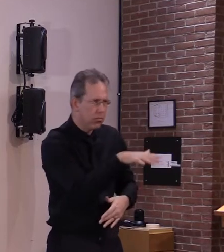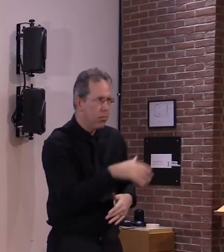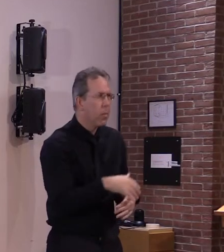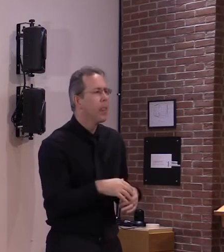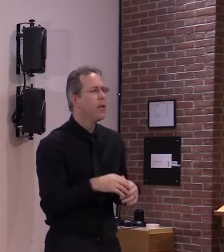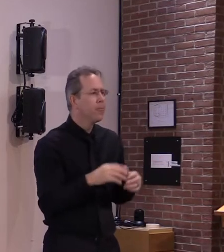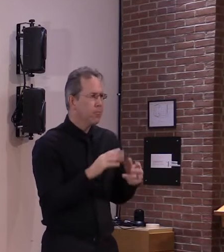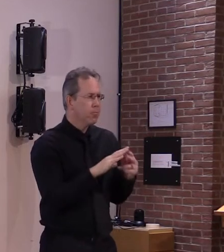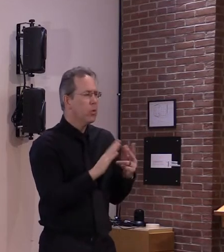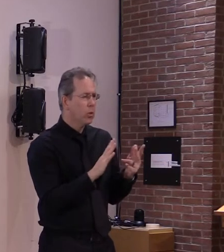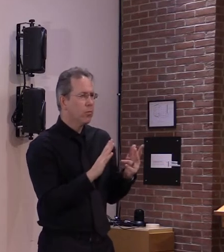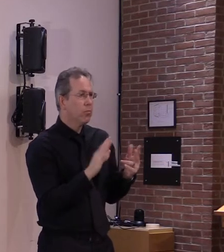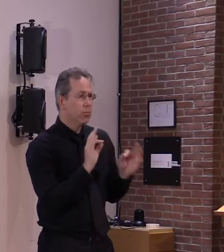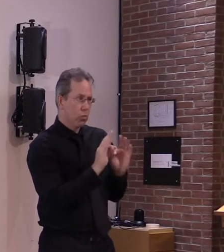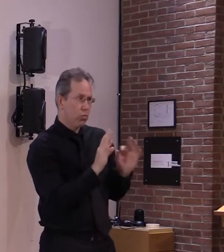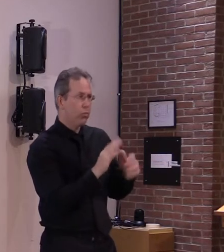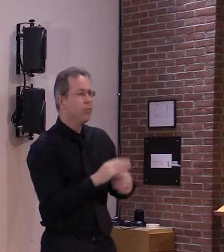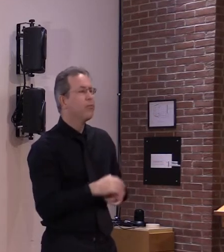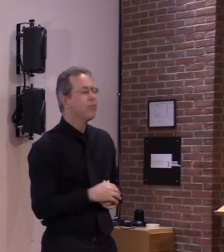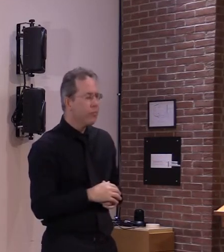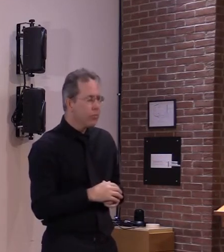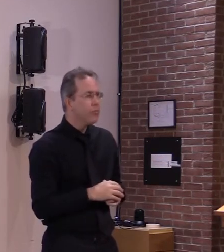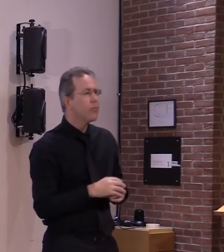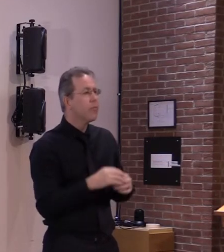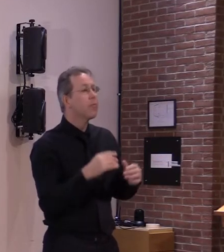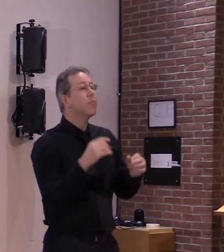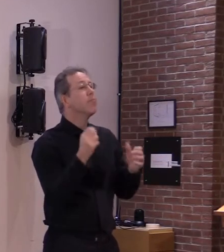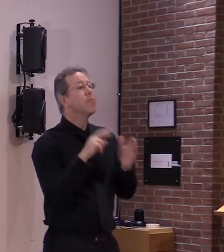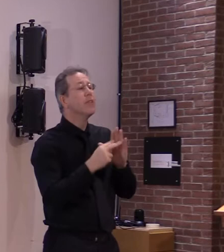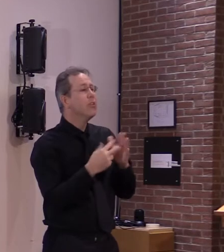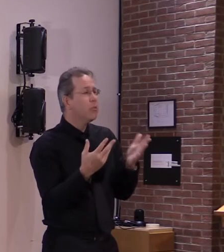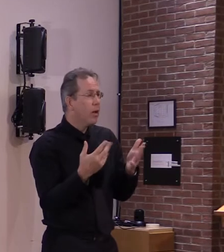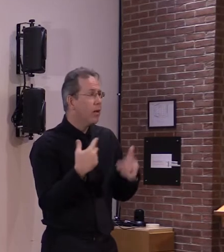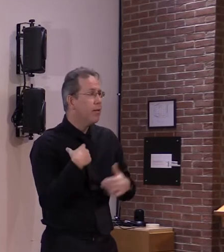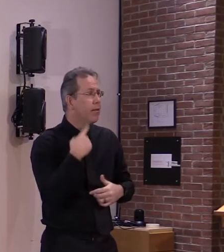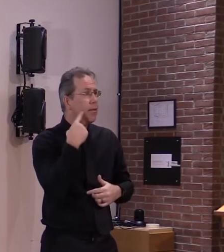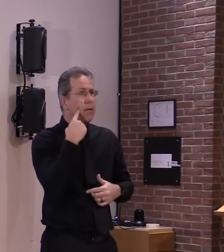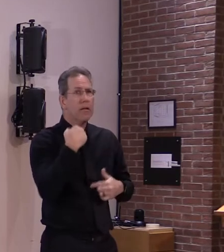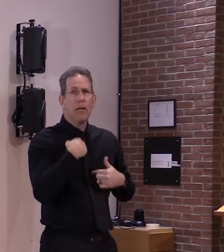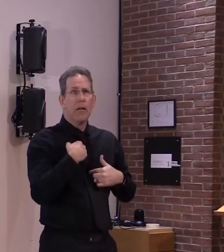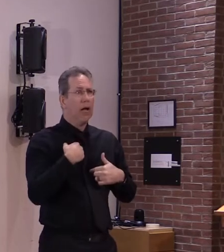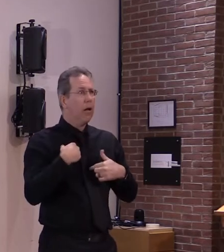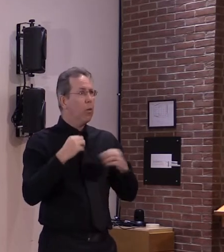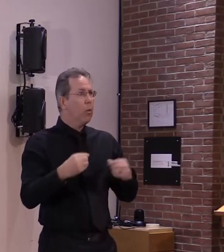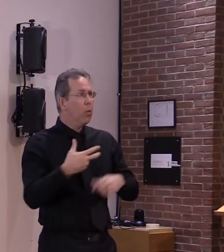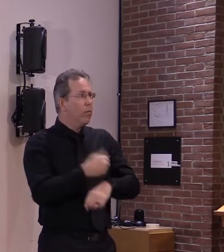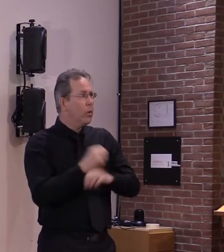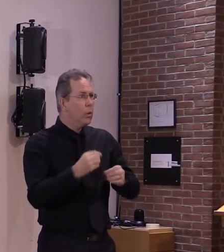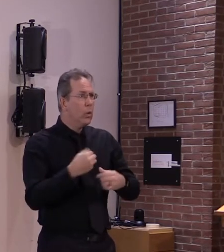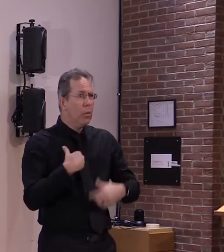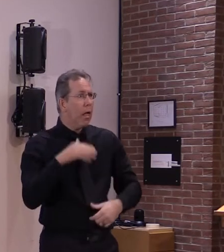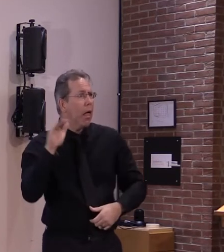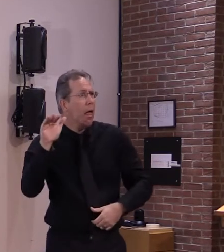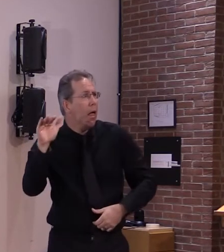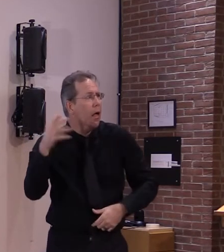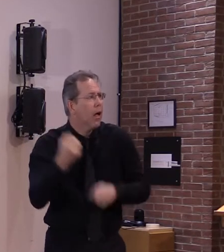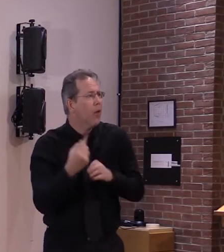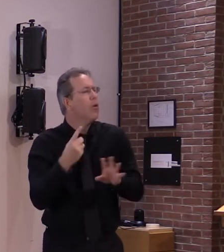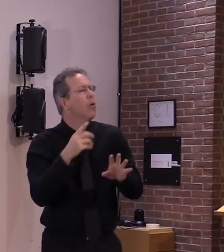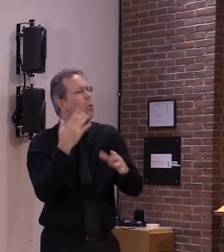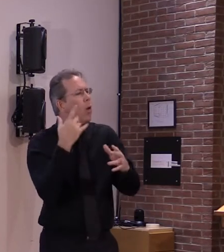communications mechanisms for all of those are being developed as we speak to make sure that at least that early group